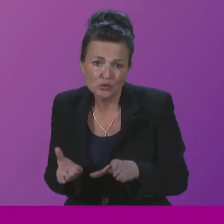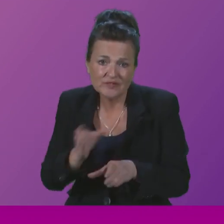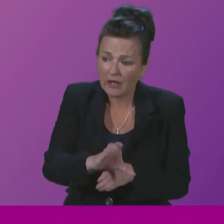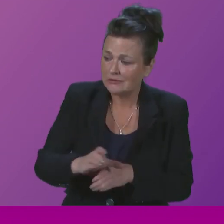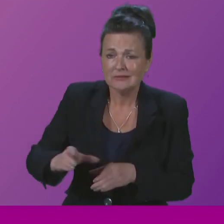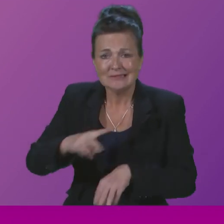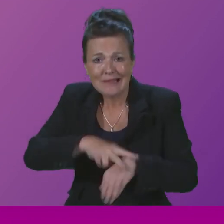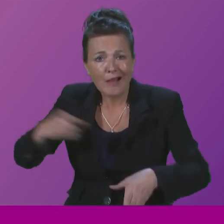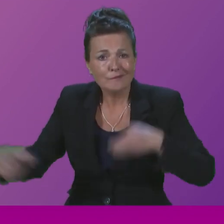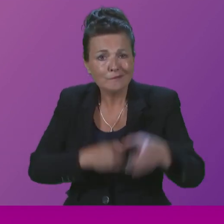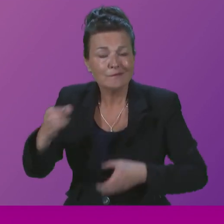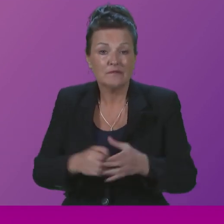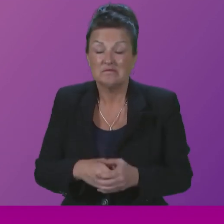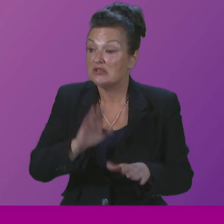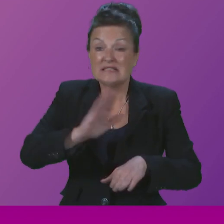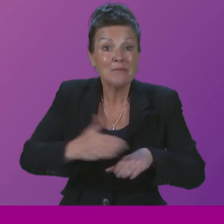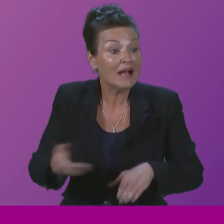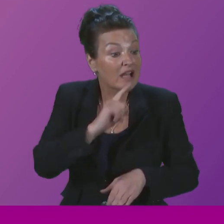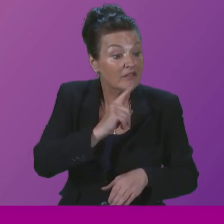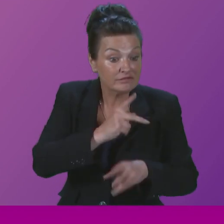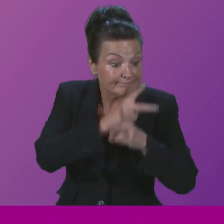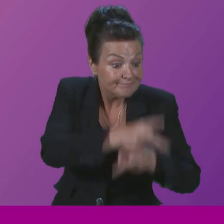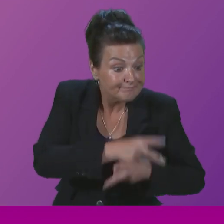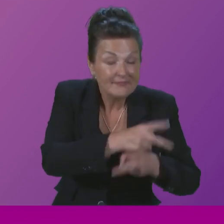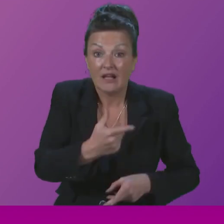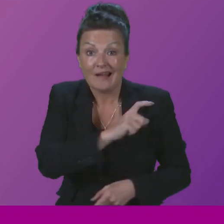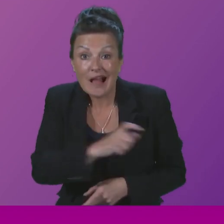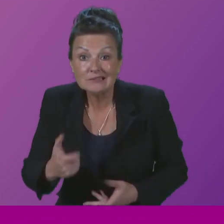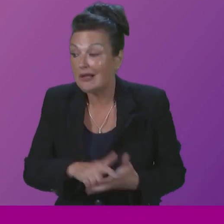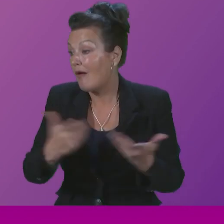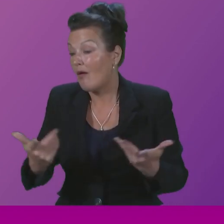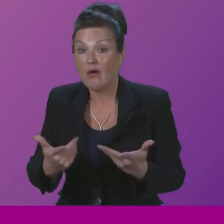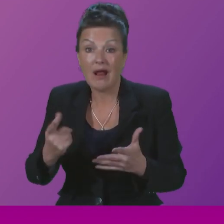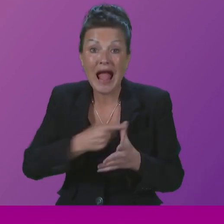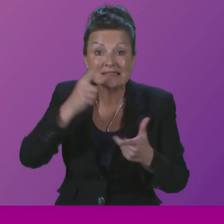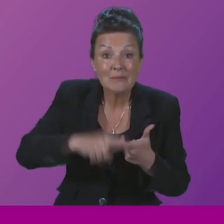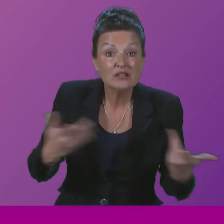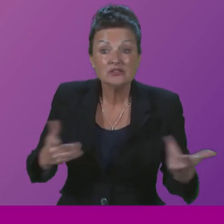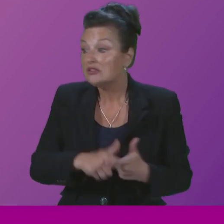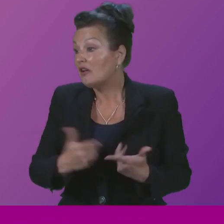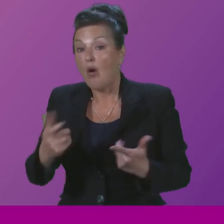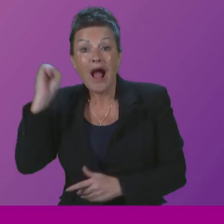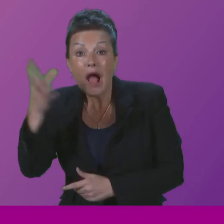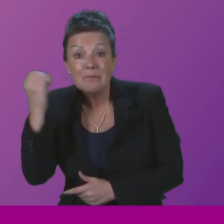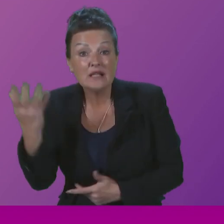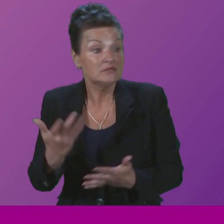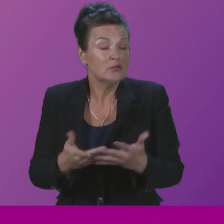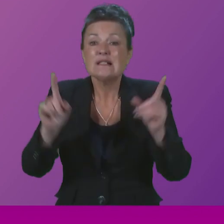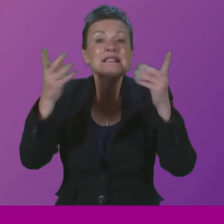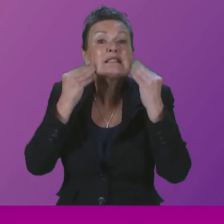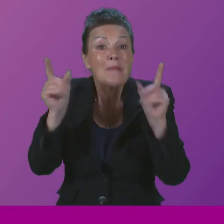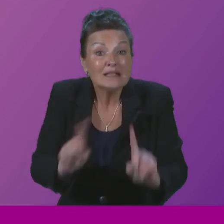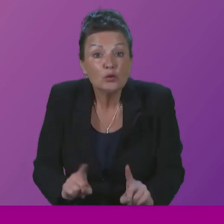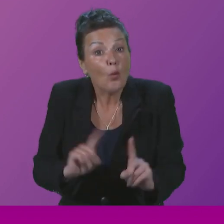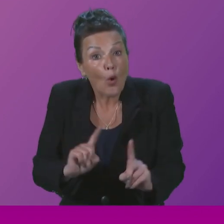support. So whether it's on cancer care or accident emergency or ambulance service response times, as we have just been